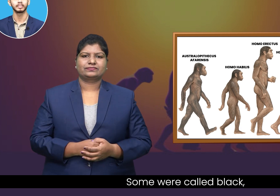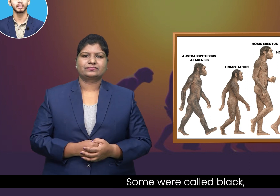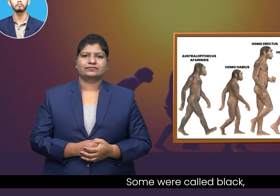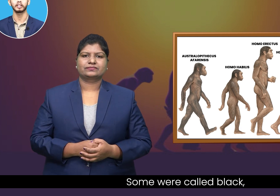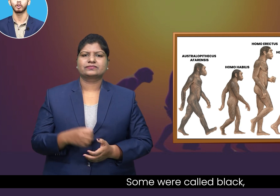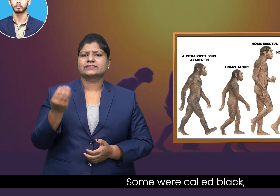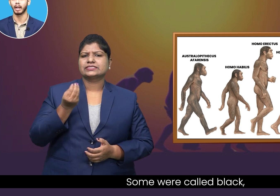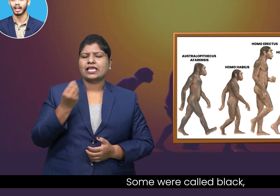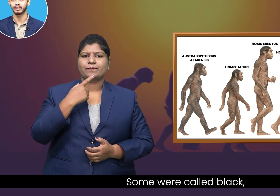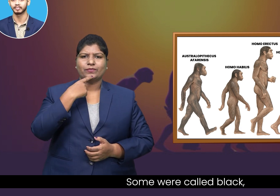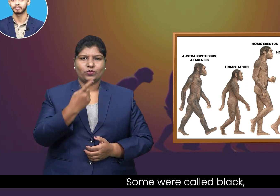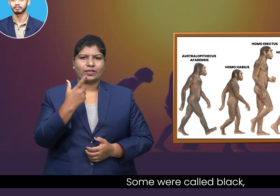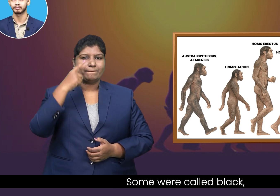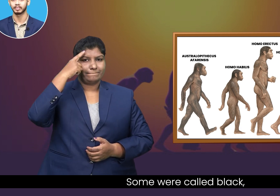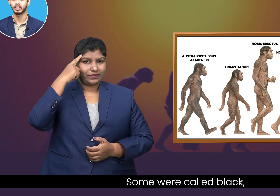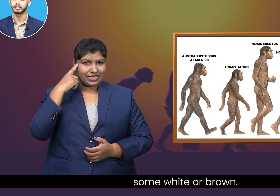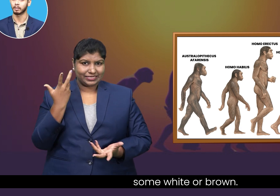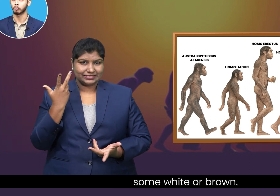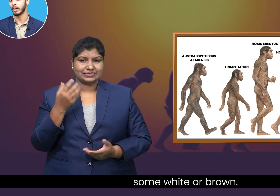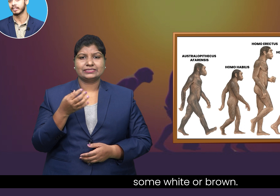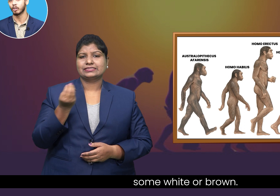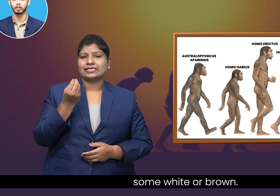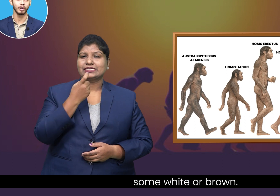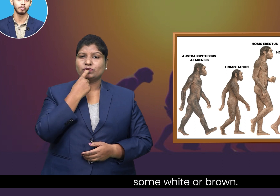Some were called black, some white or brown.